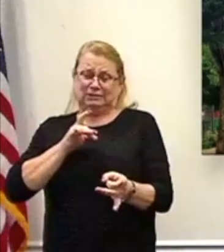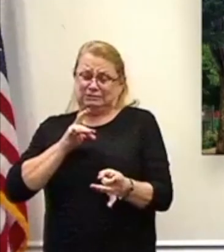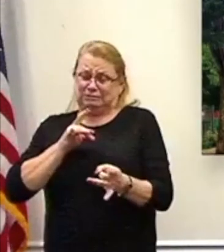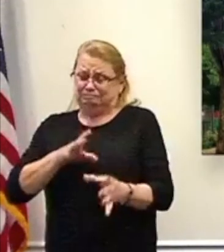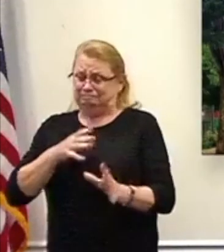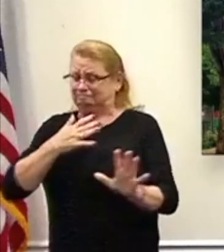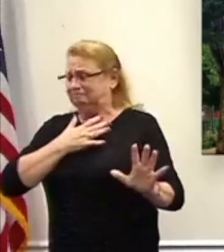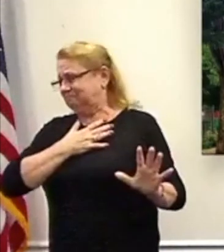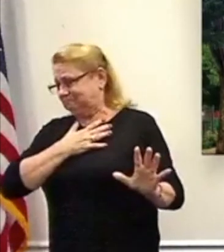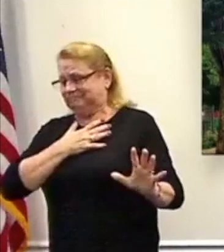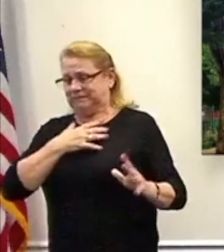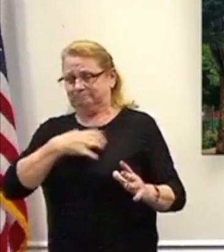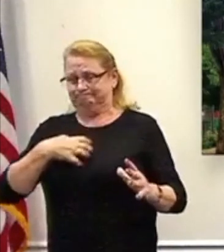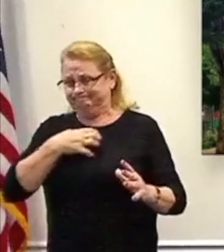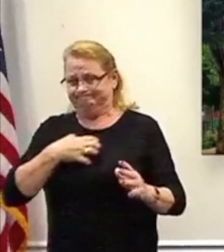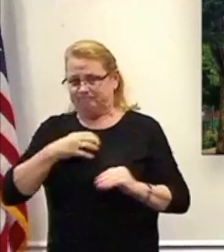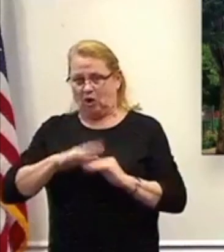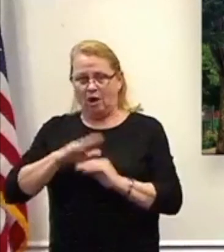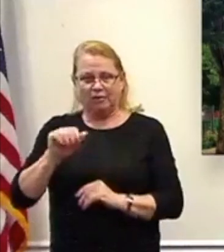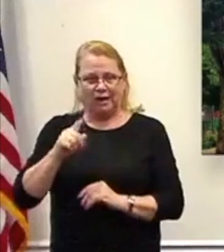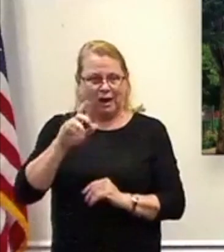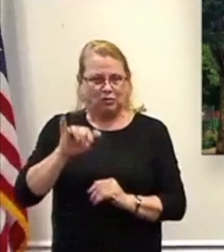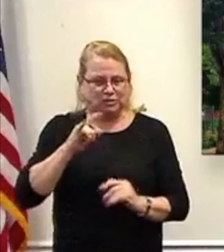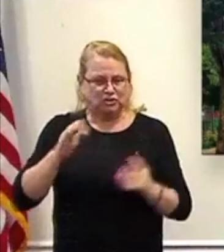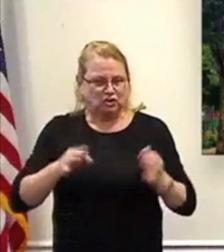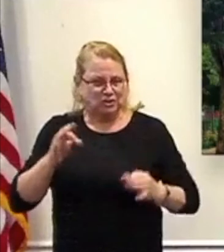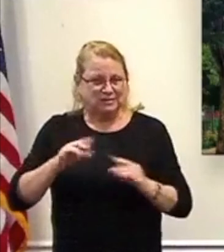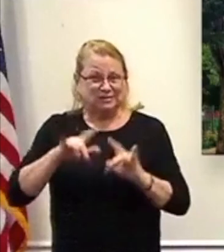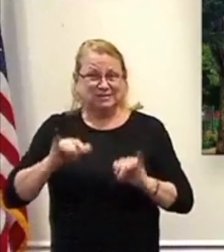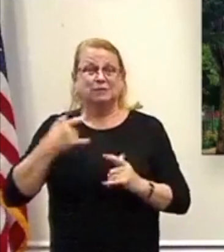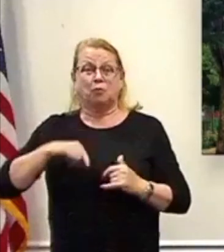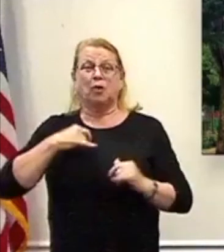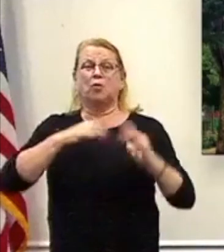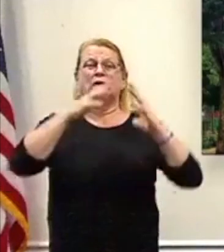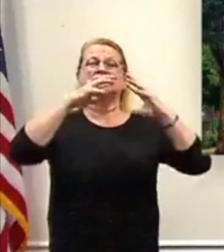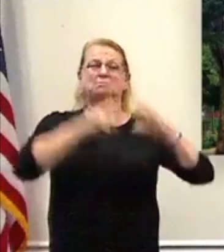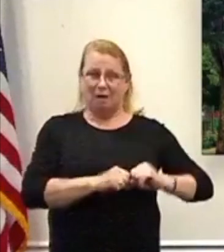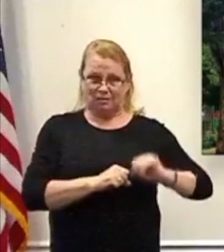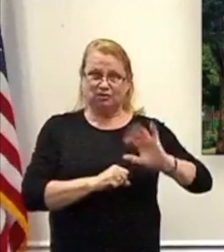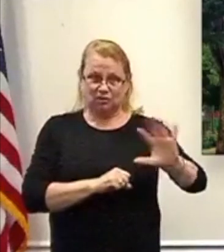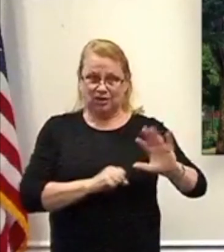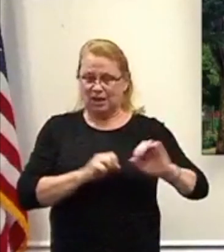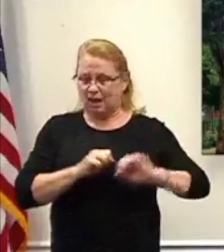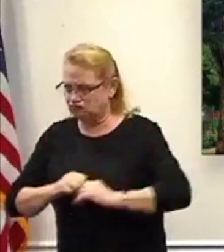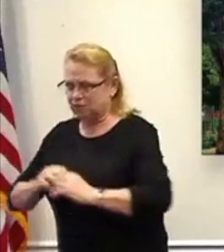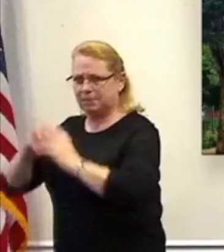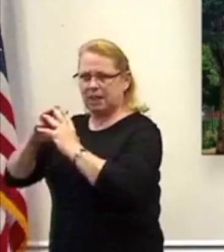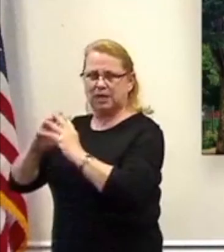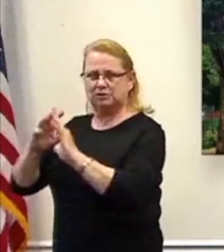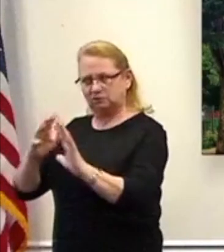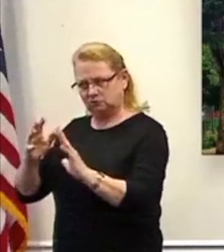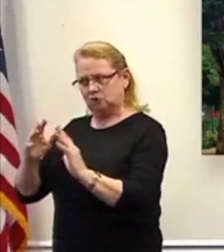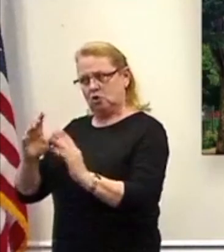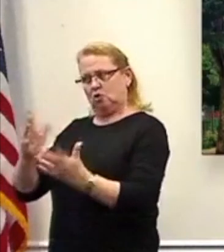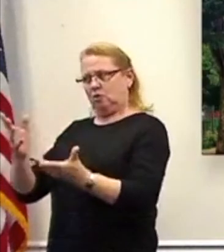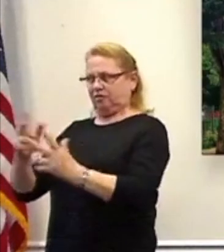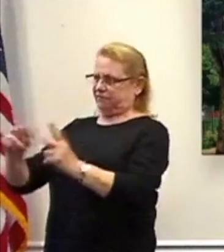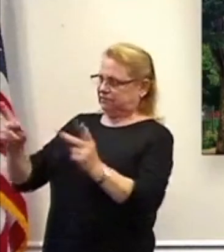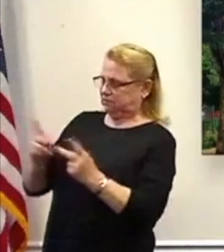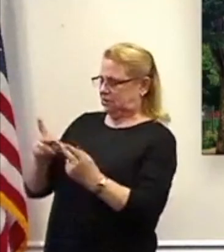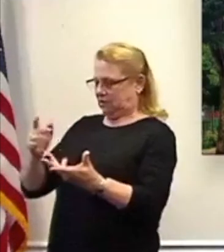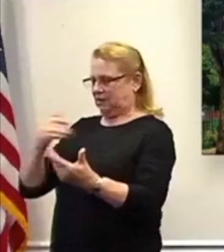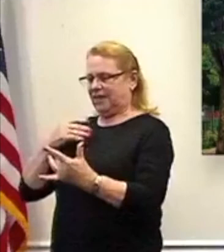on the county's criminal justice system, we're going to demolish it and replace it with a facility that provides the support and resources